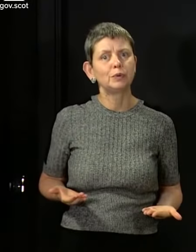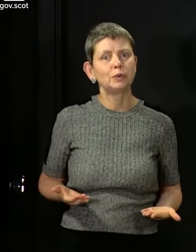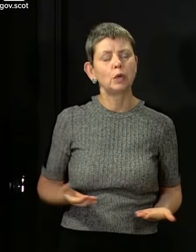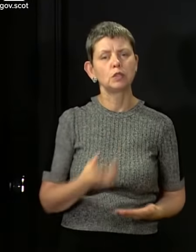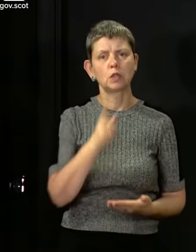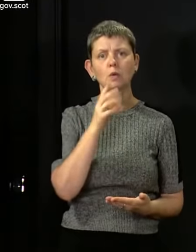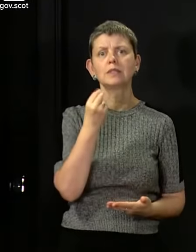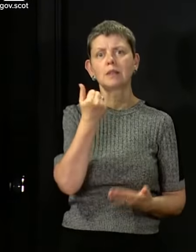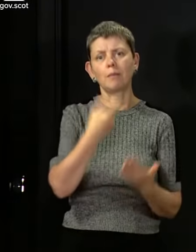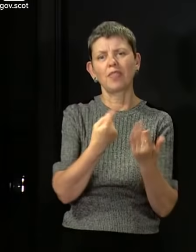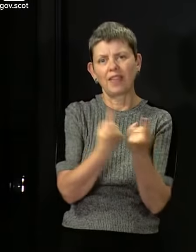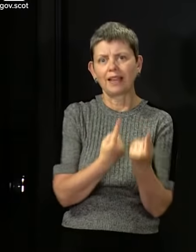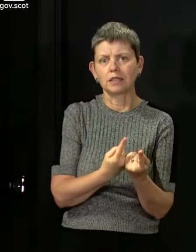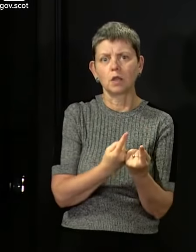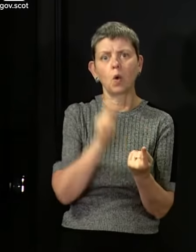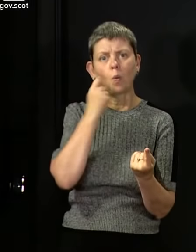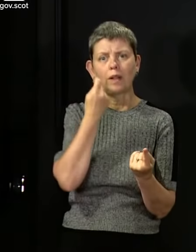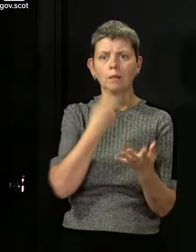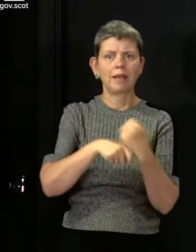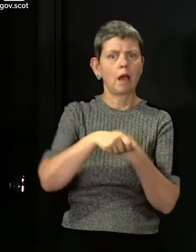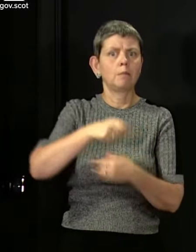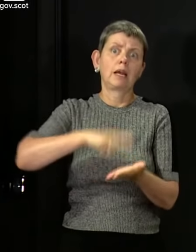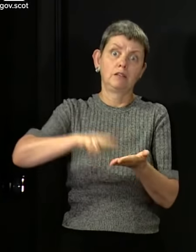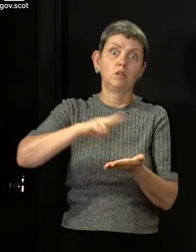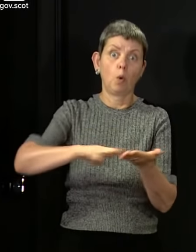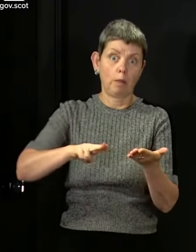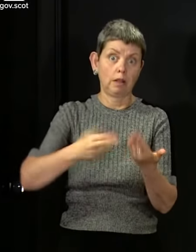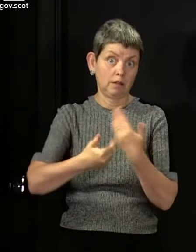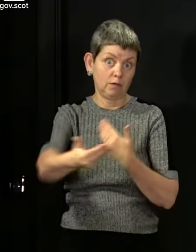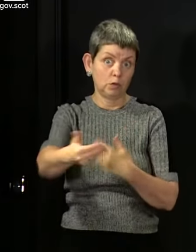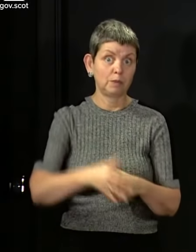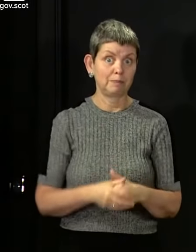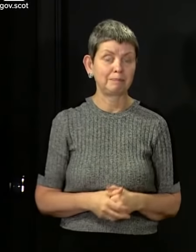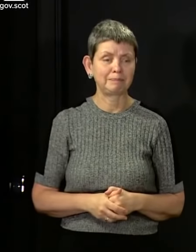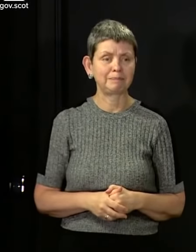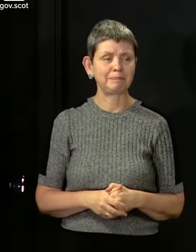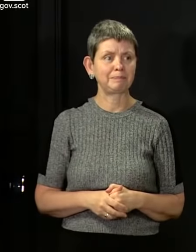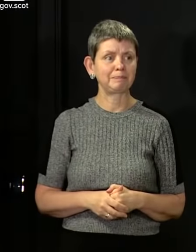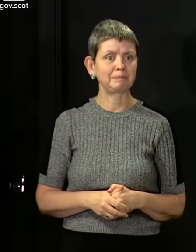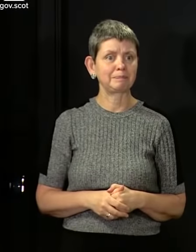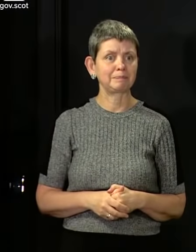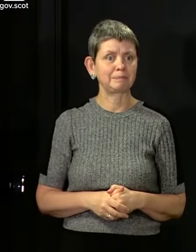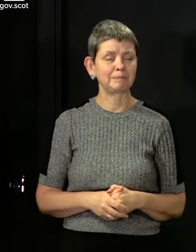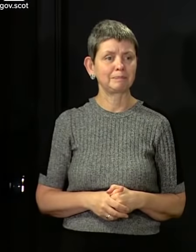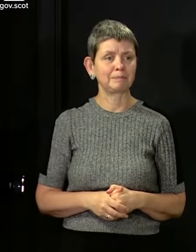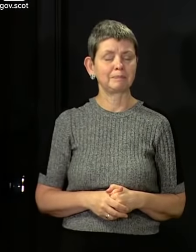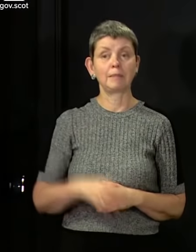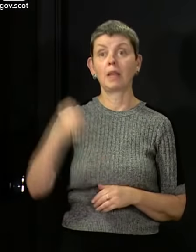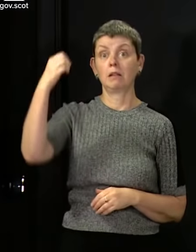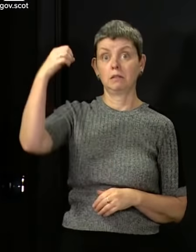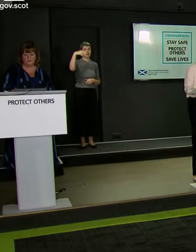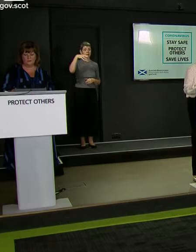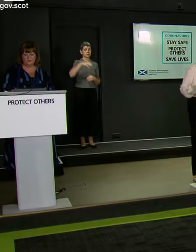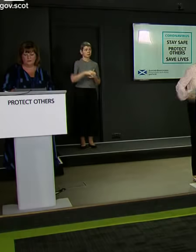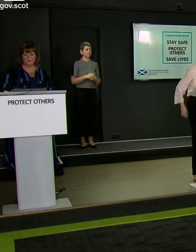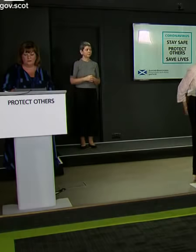will become a way of life as we start to go back to these places. Christine Lavelle from The Sun.